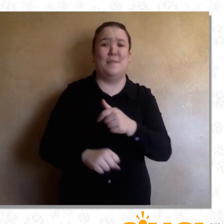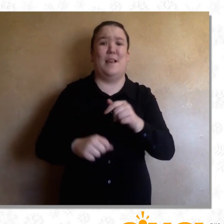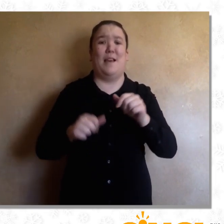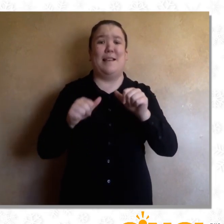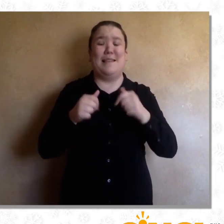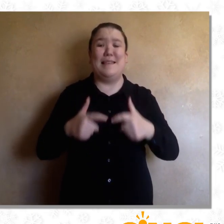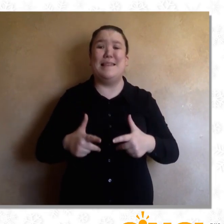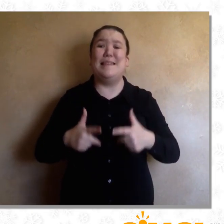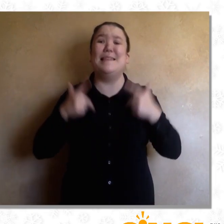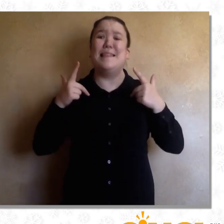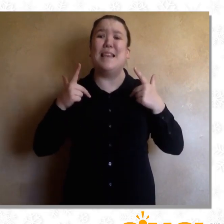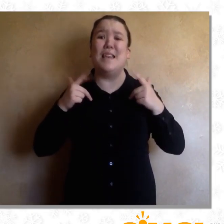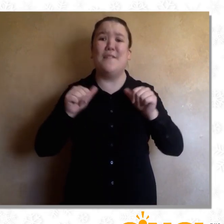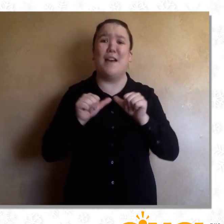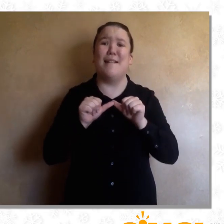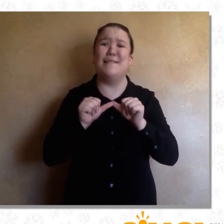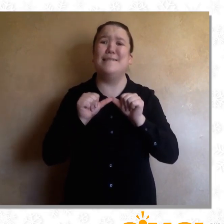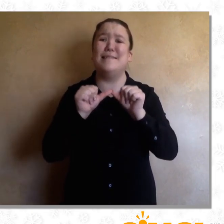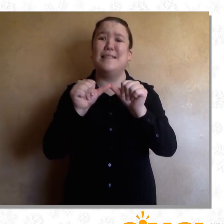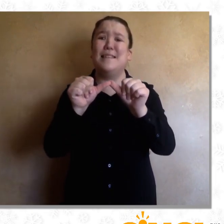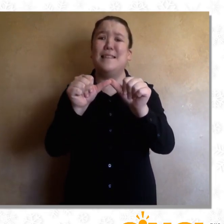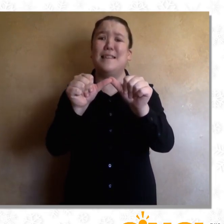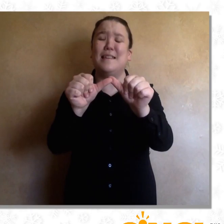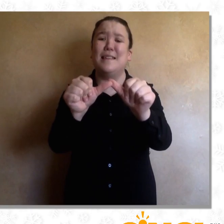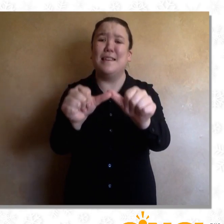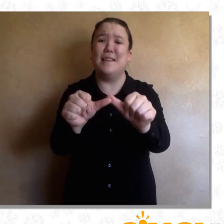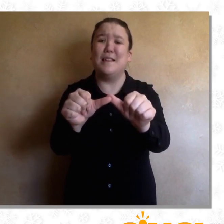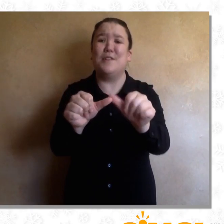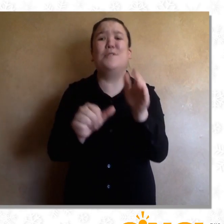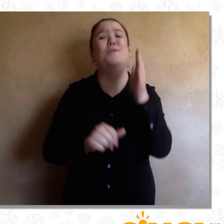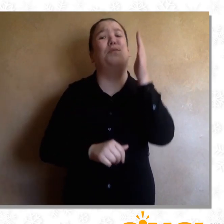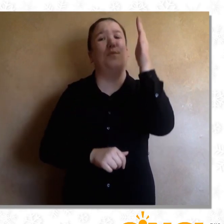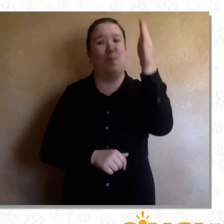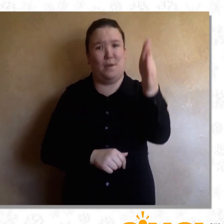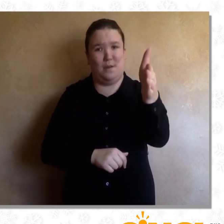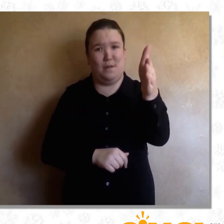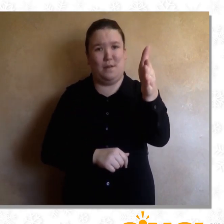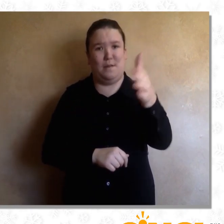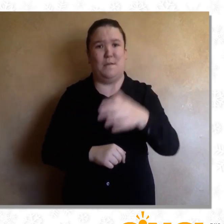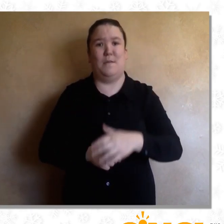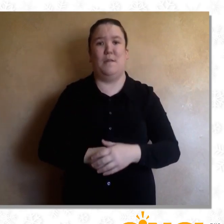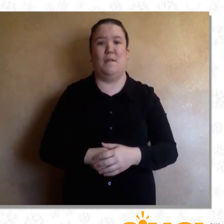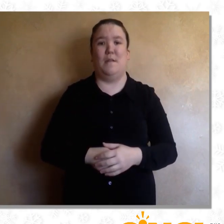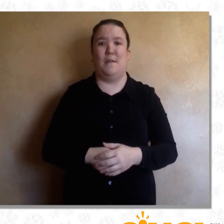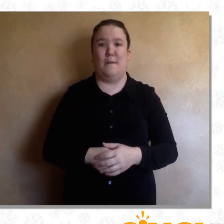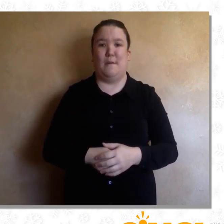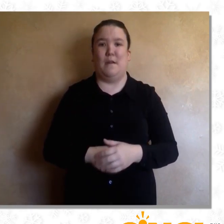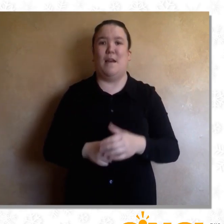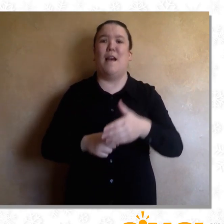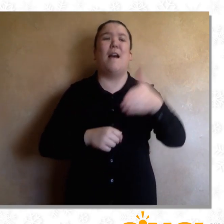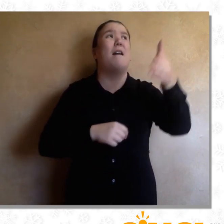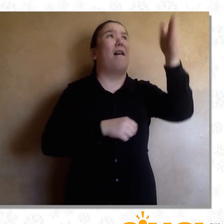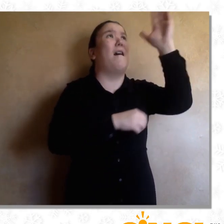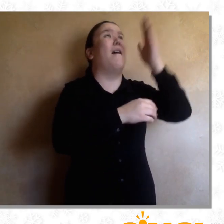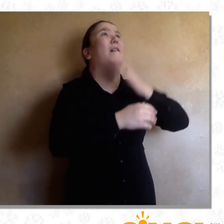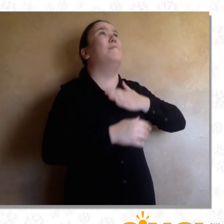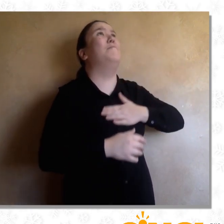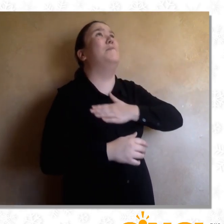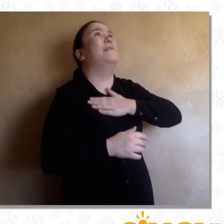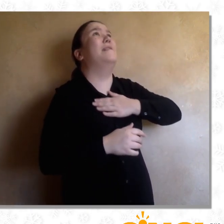COVID, And keep them all alive. We all can